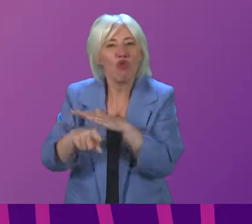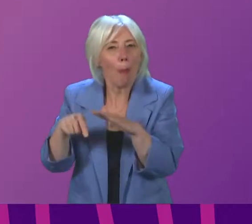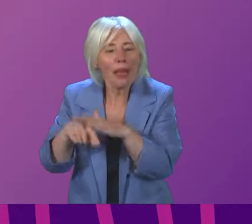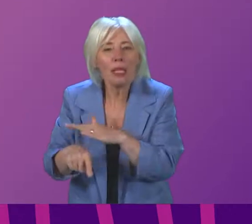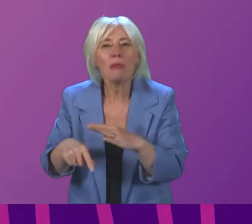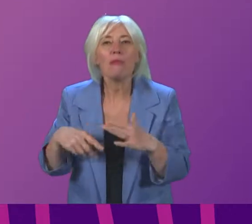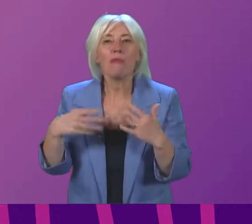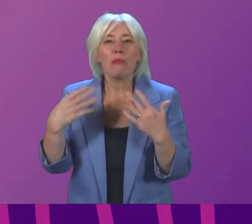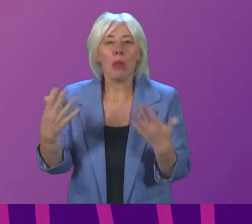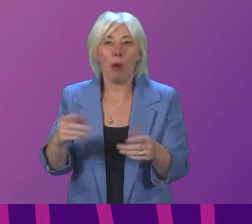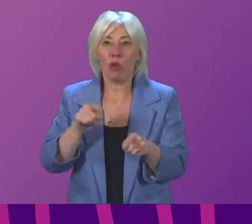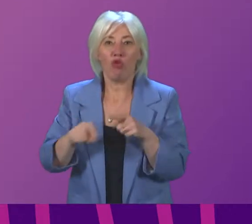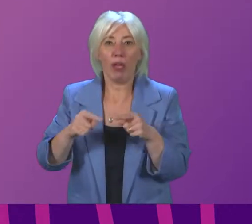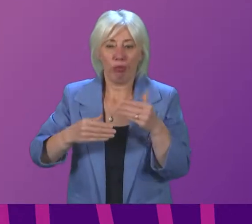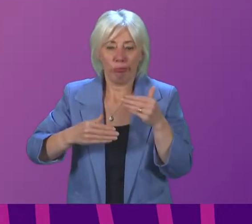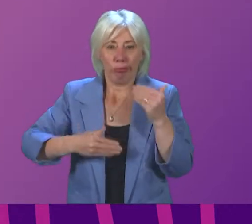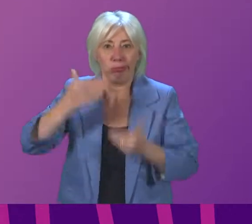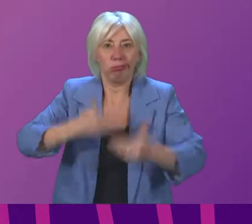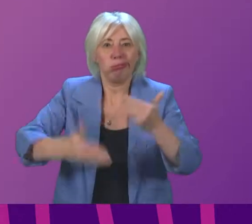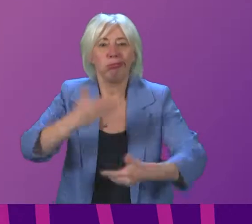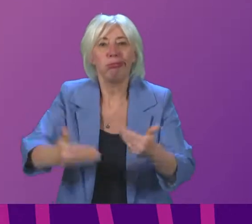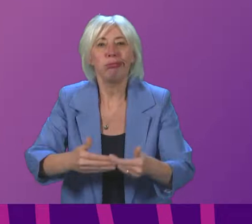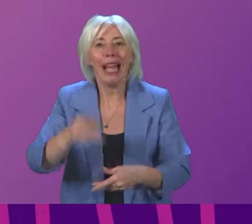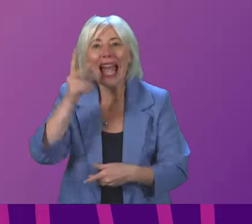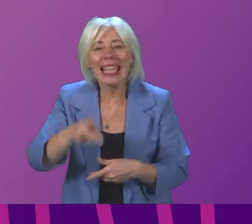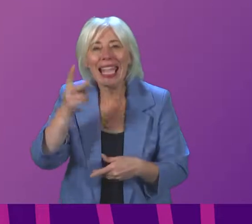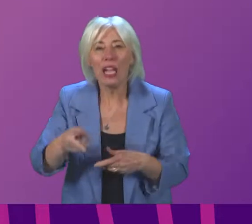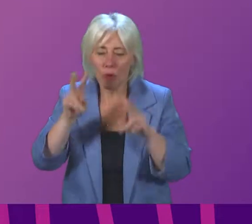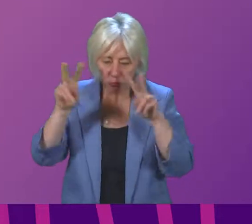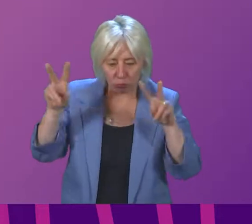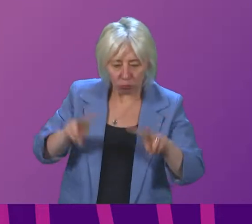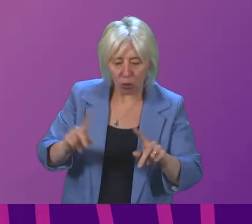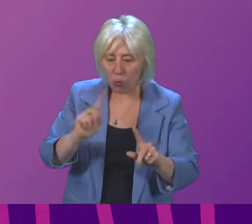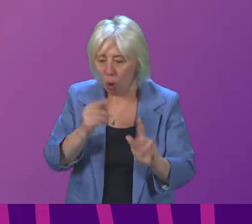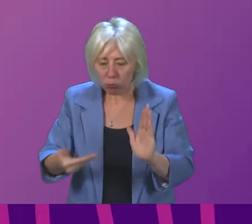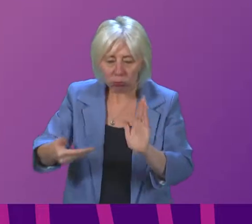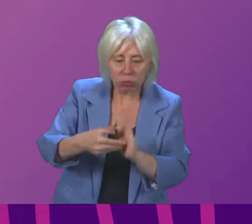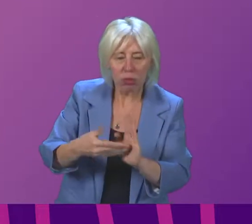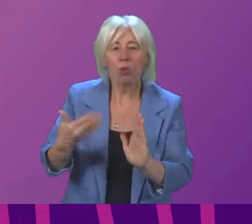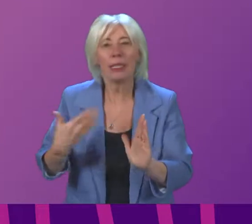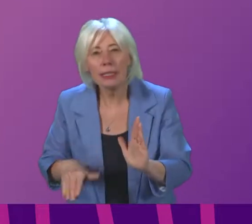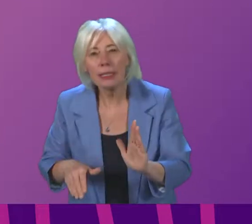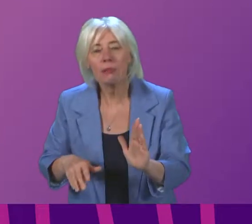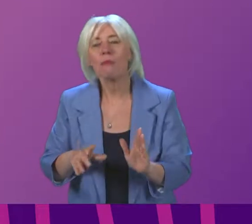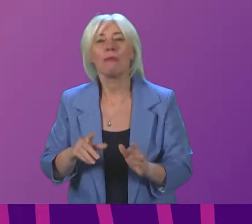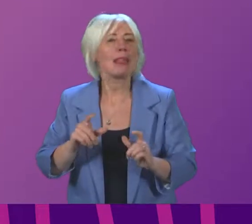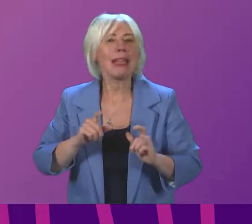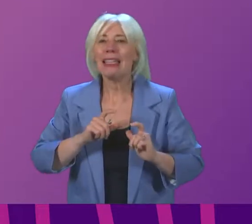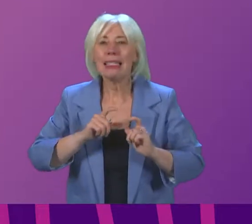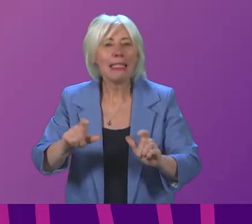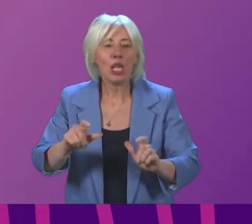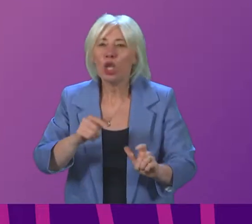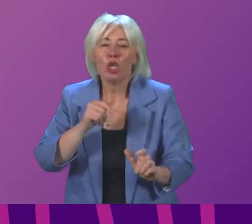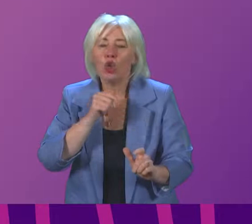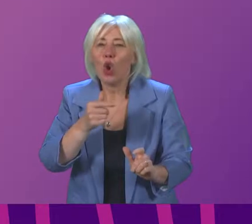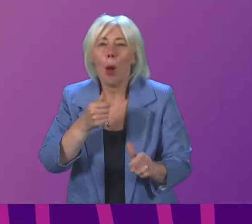But as we try to accelerate this programme, we look again at the additional things we need to do. It will still not be the best use